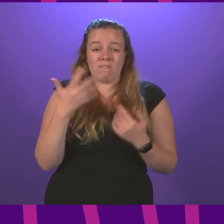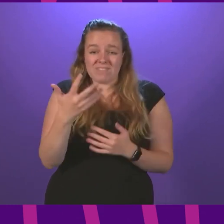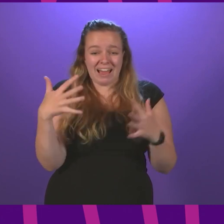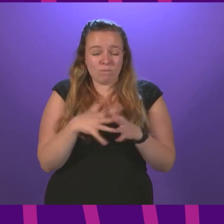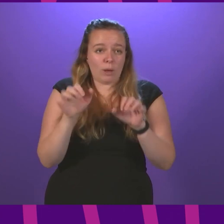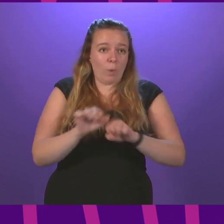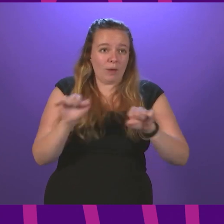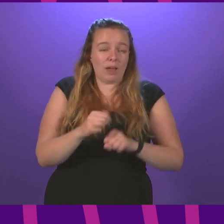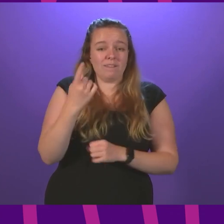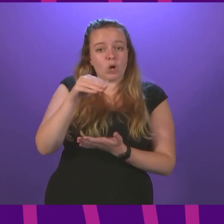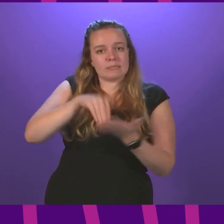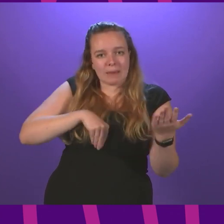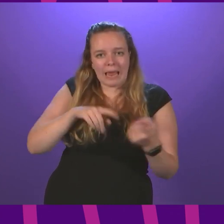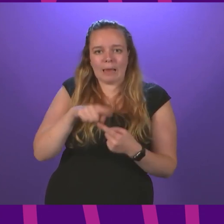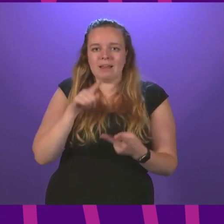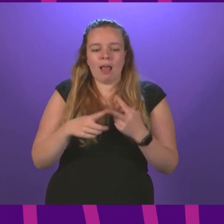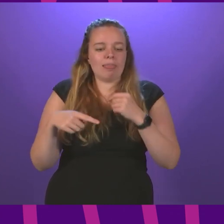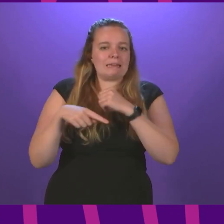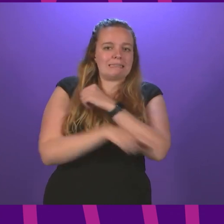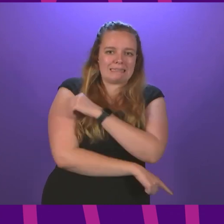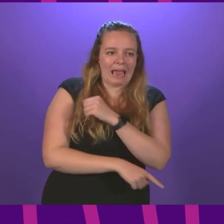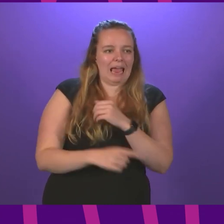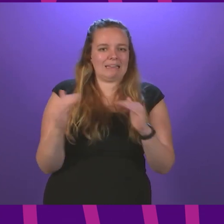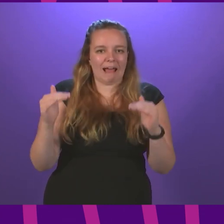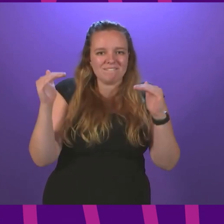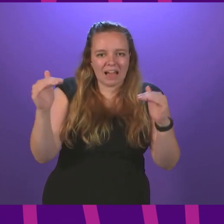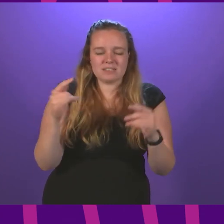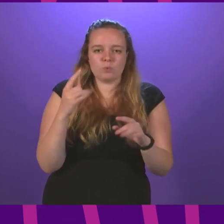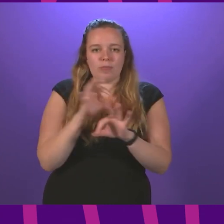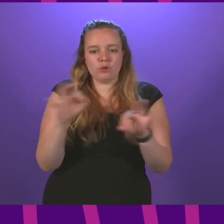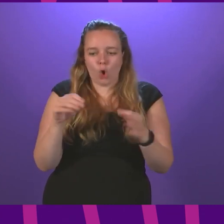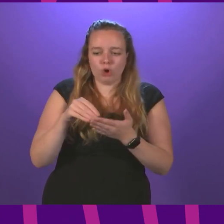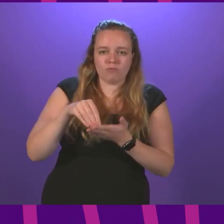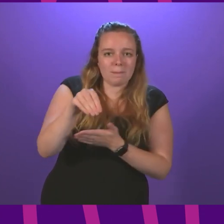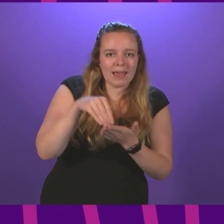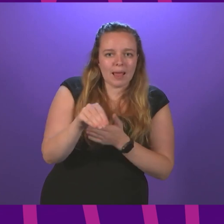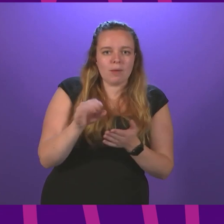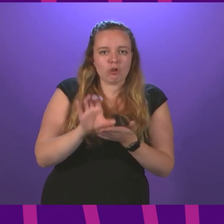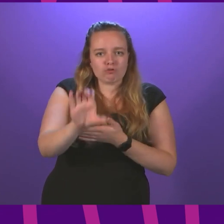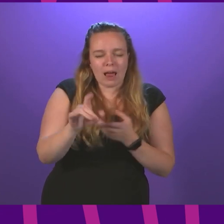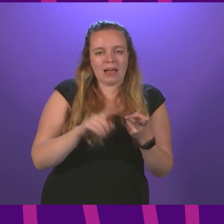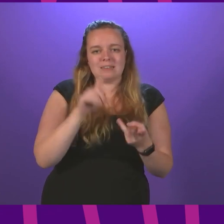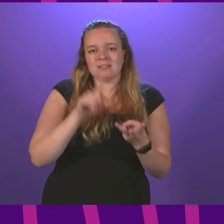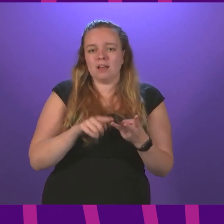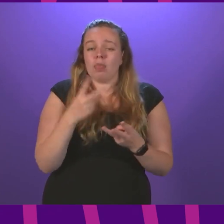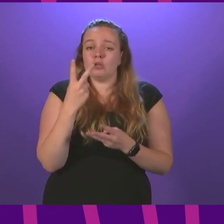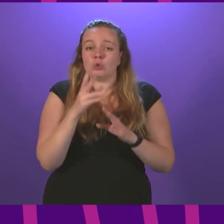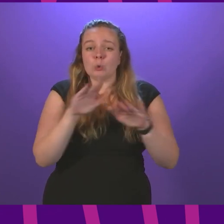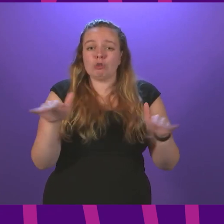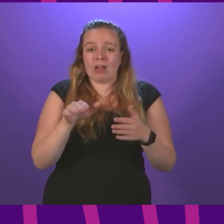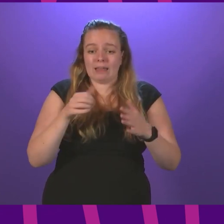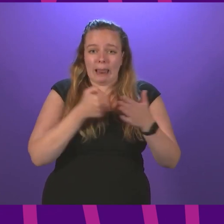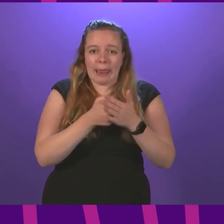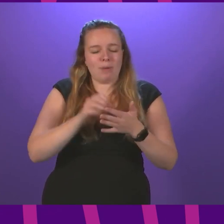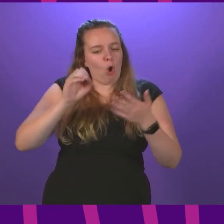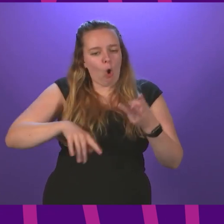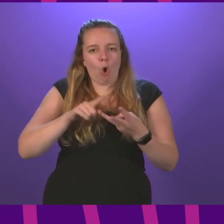for the first payment, replacing the debt-inducing advances with non-repayable grants, scrapping the two-child limit and the abhorrent